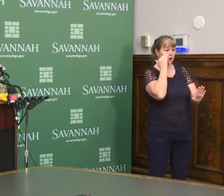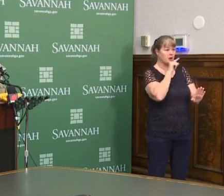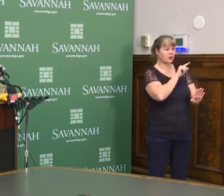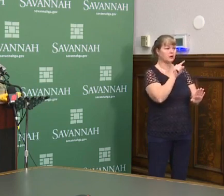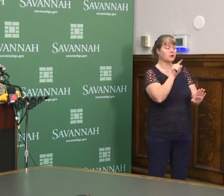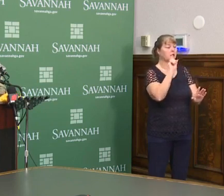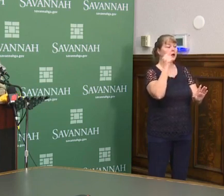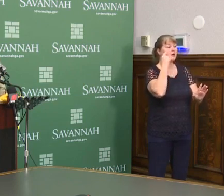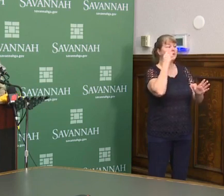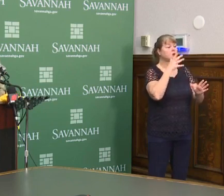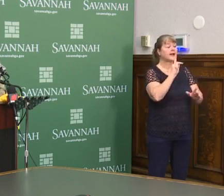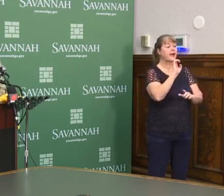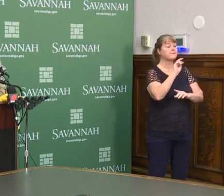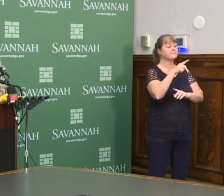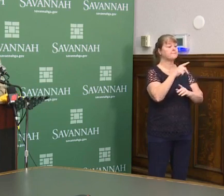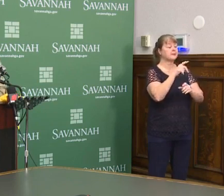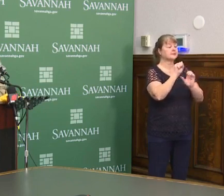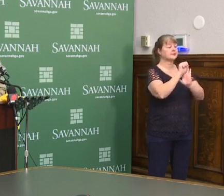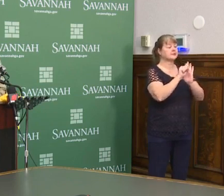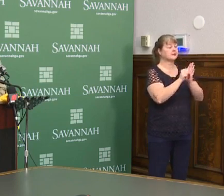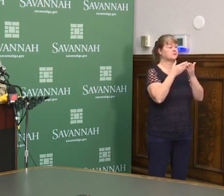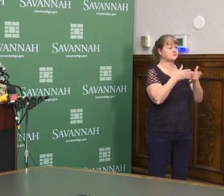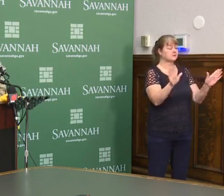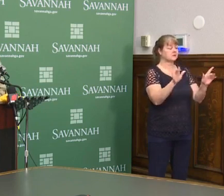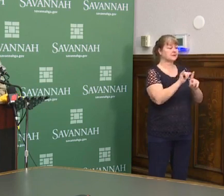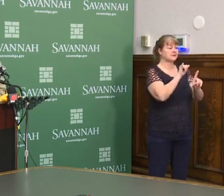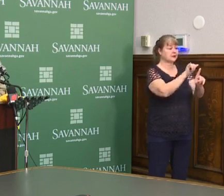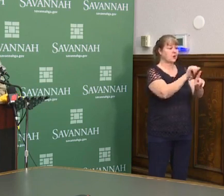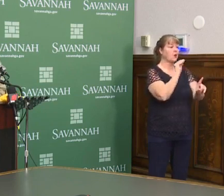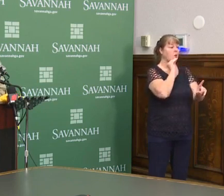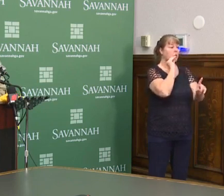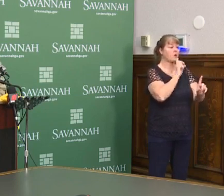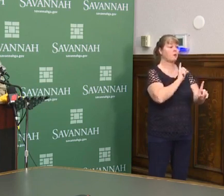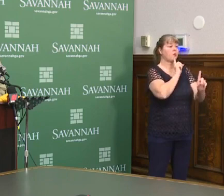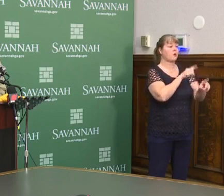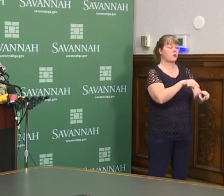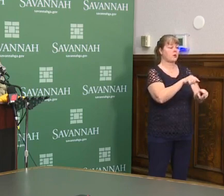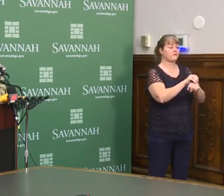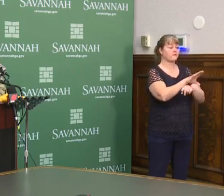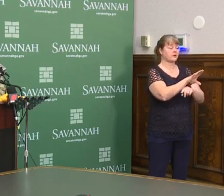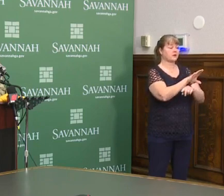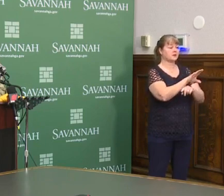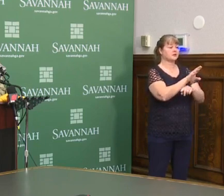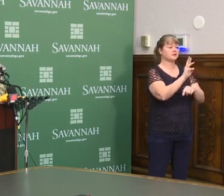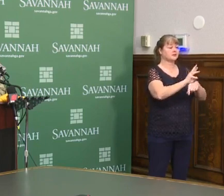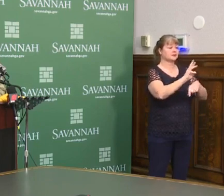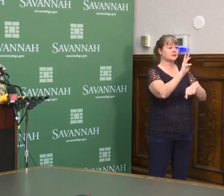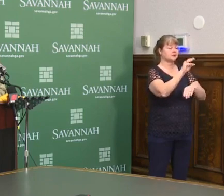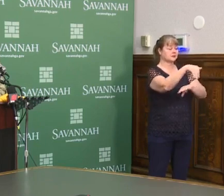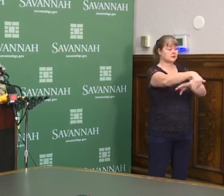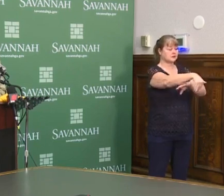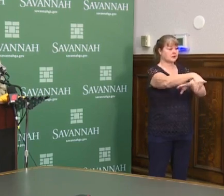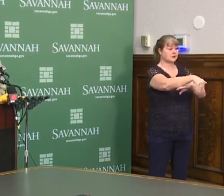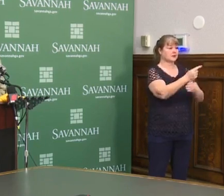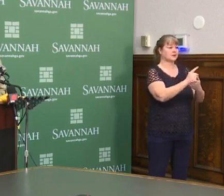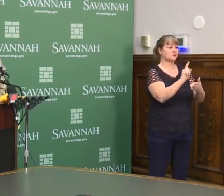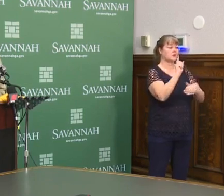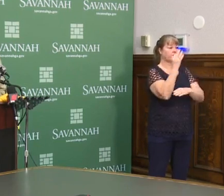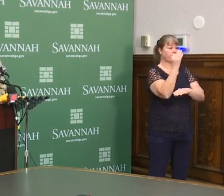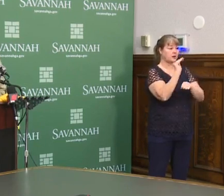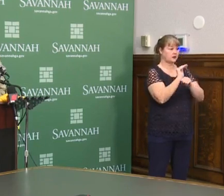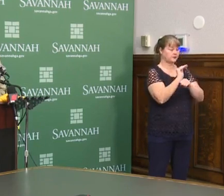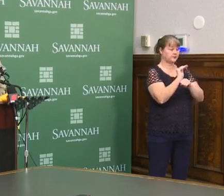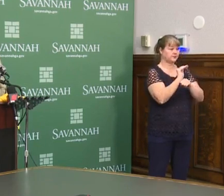Governor Kemp's statewide shelter-in-place order went into effect at 6 p.m. last Friday.